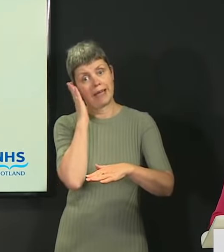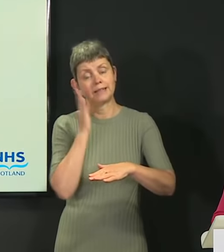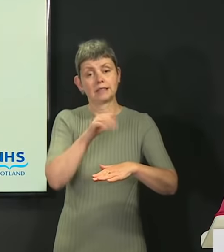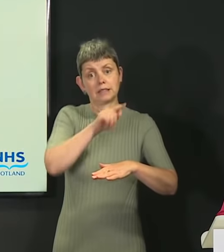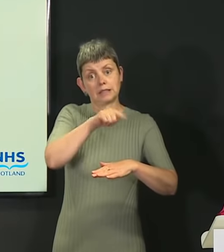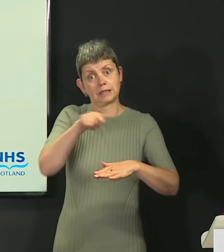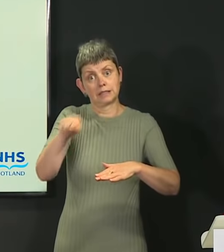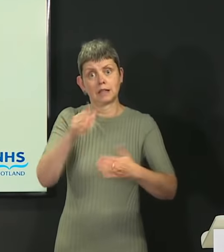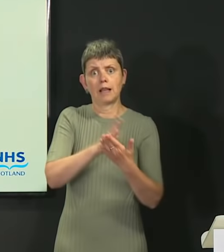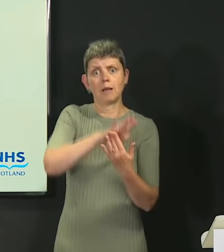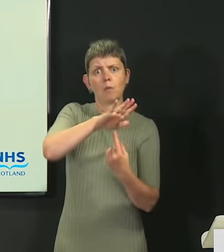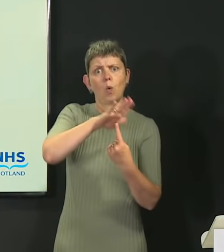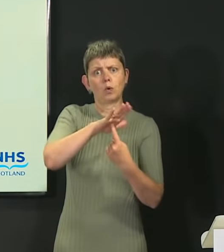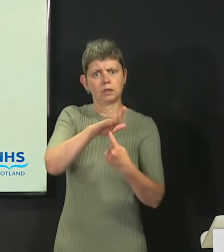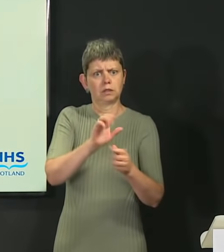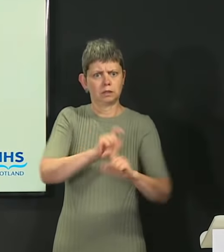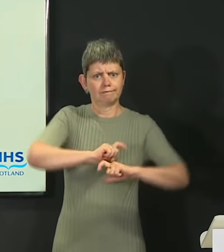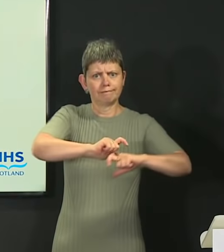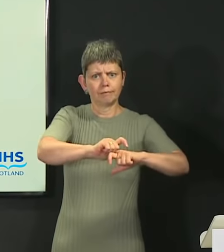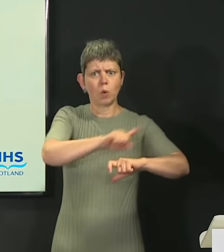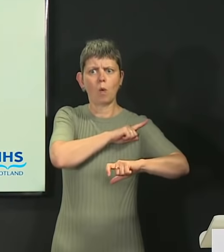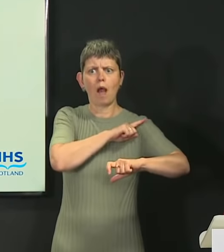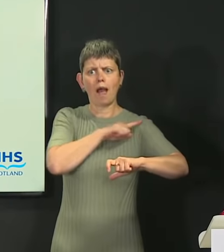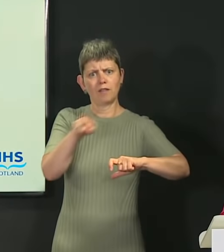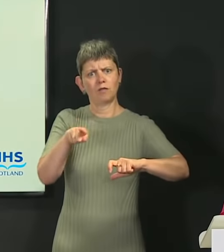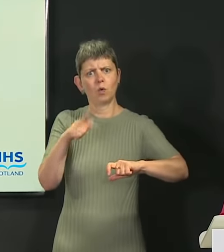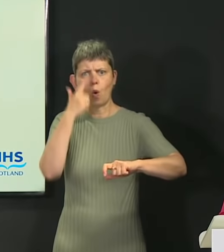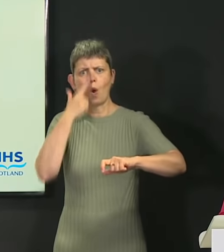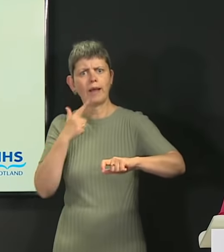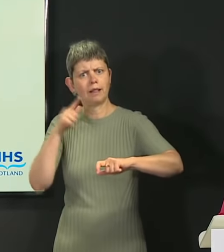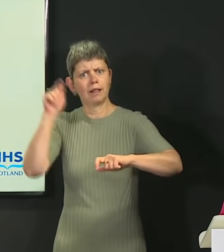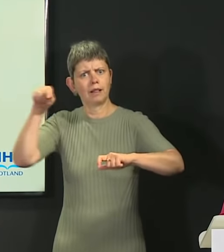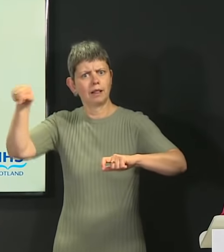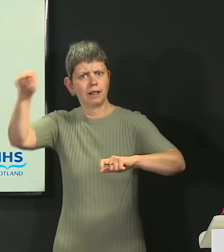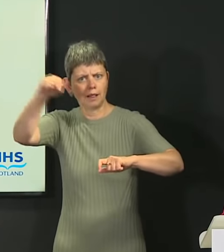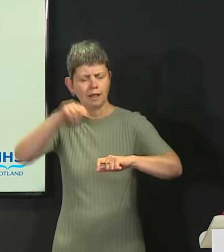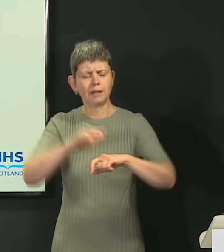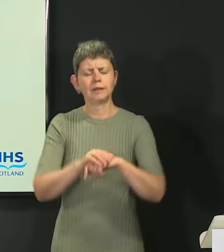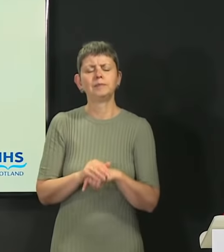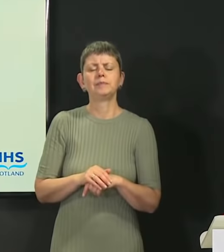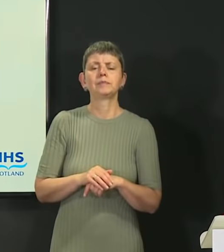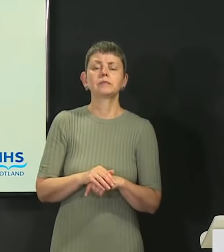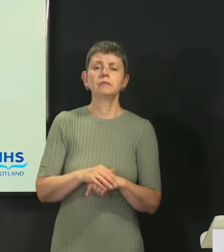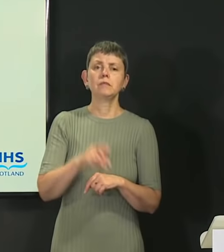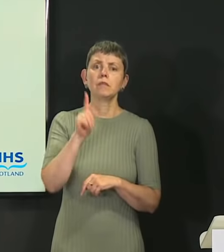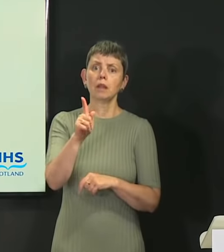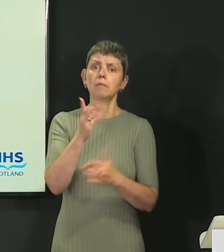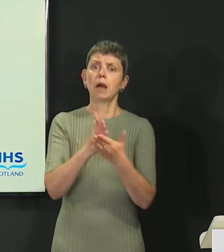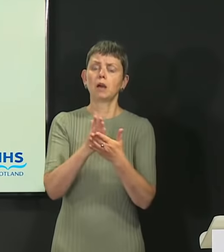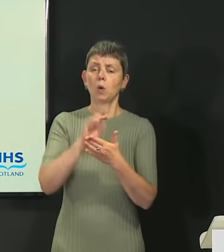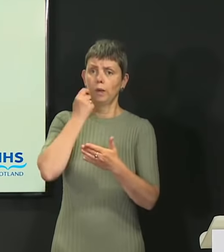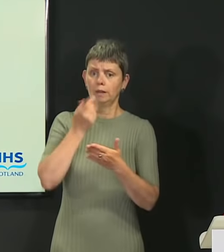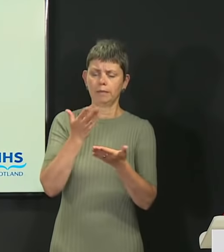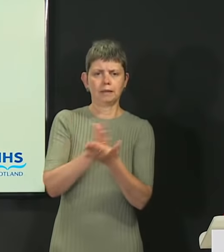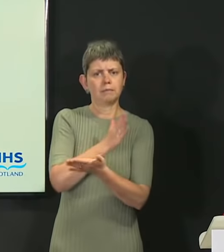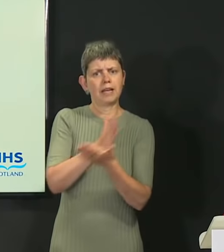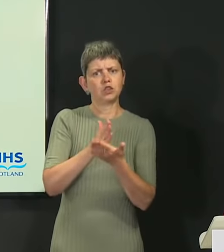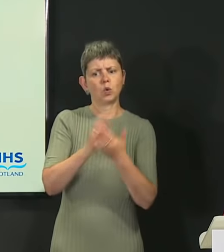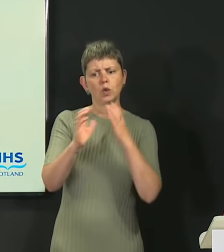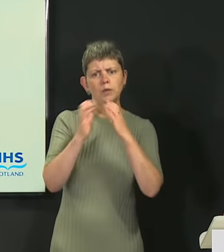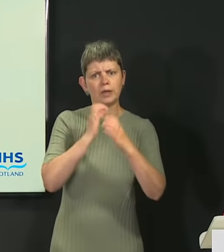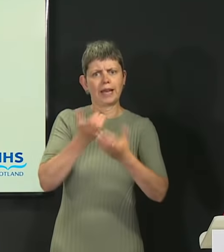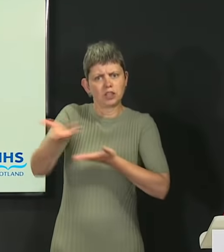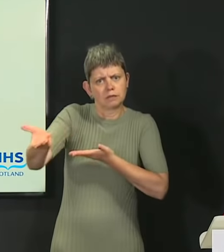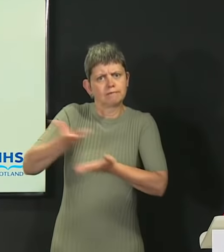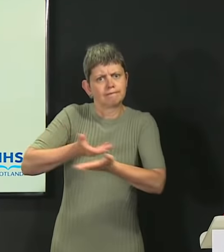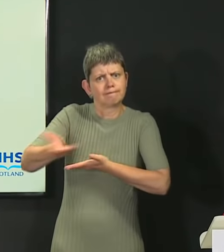in close contact as we recognise the value of partnership working and timely, effective, business-focused communication. And we will